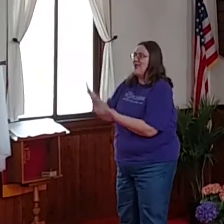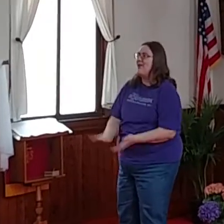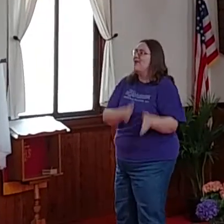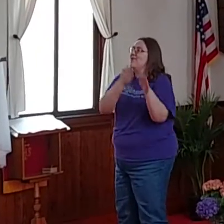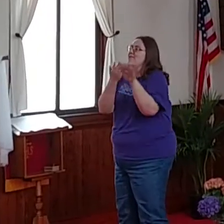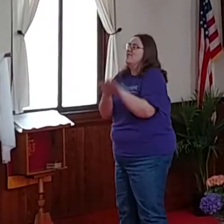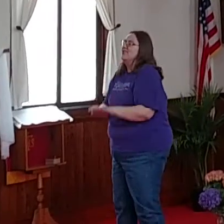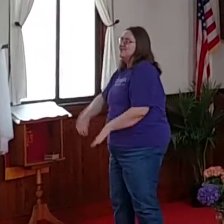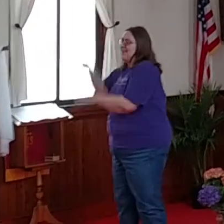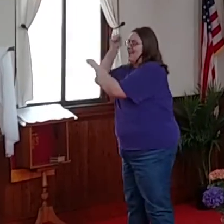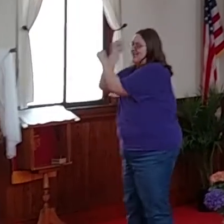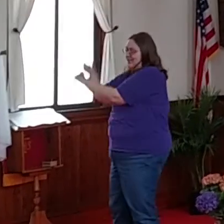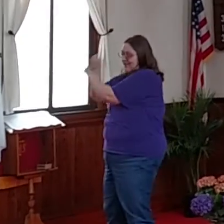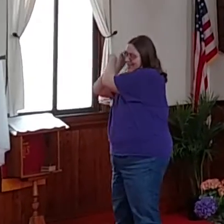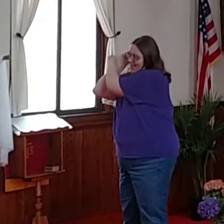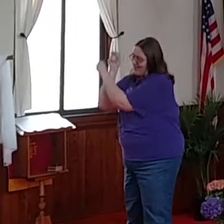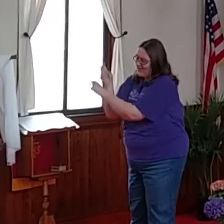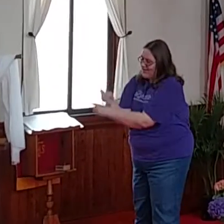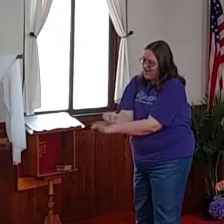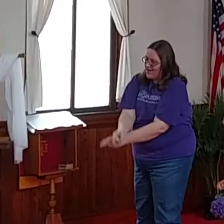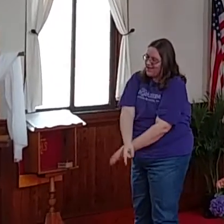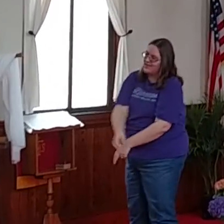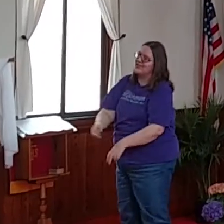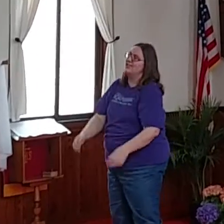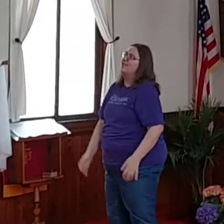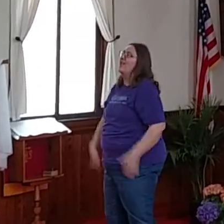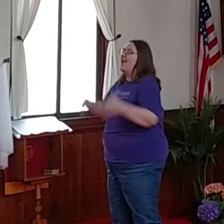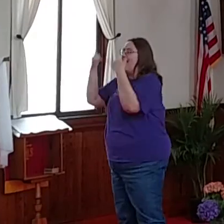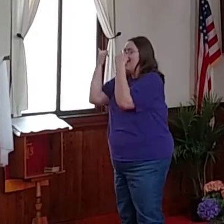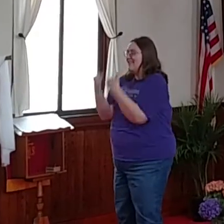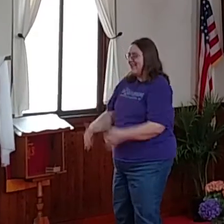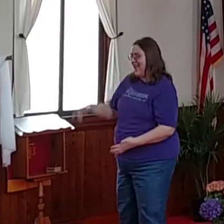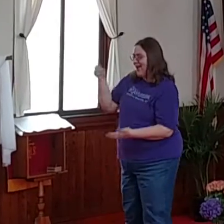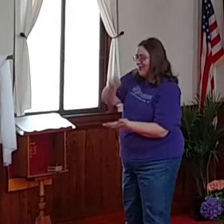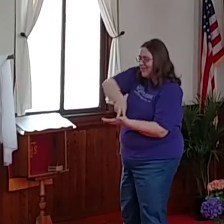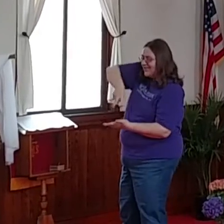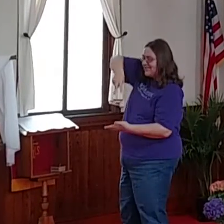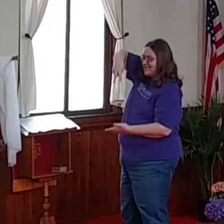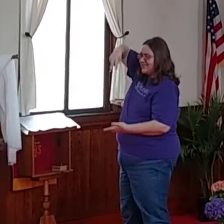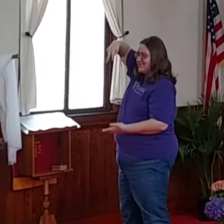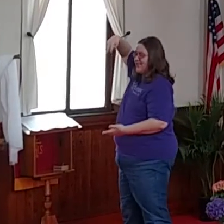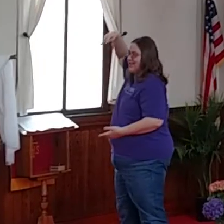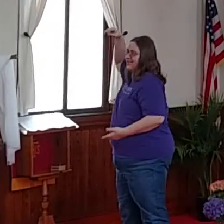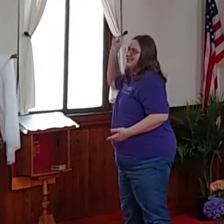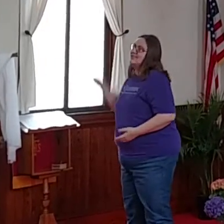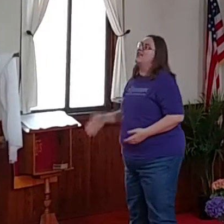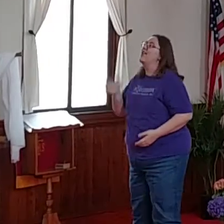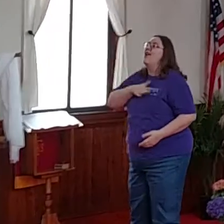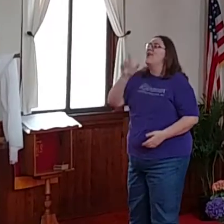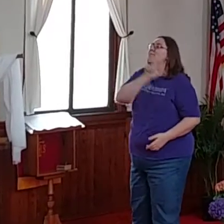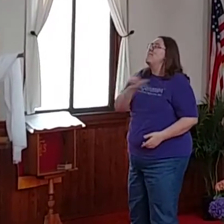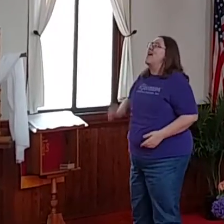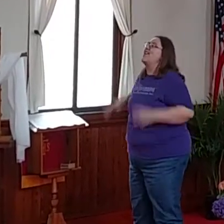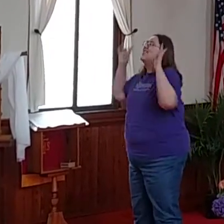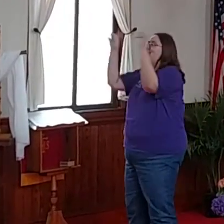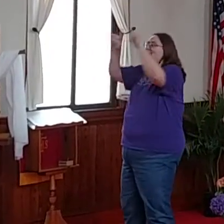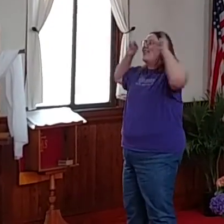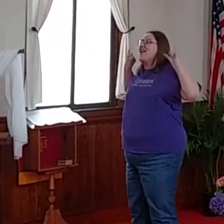over death he had conquered. Now he's ascended, now my Lord